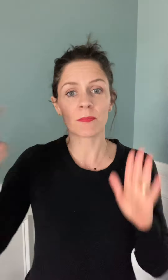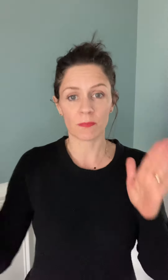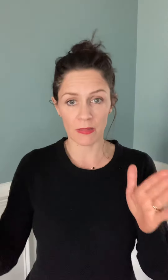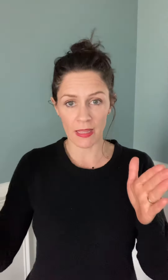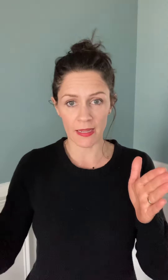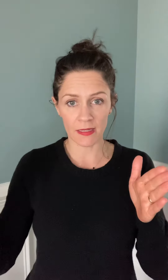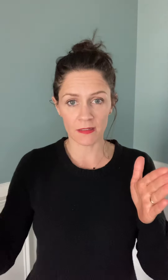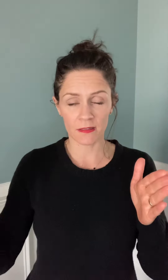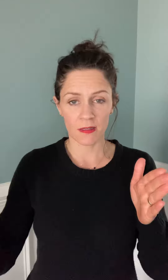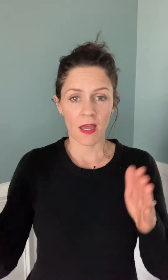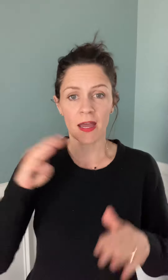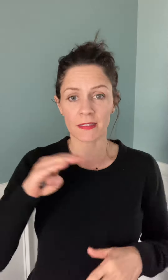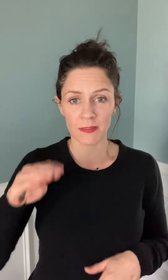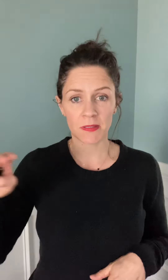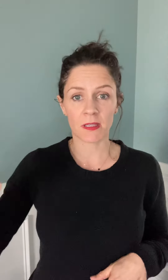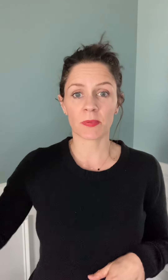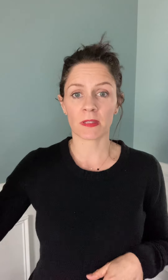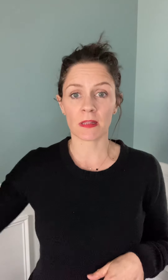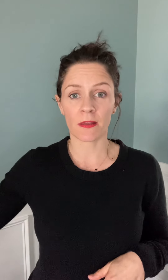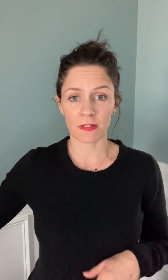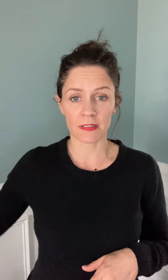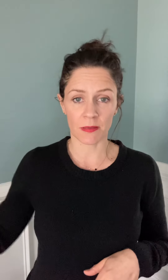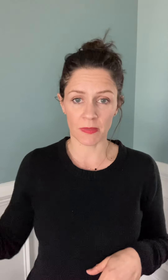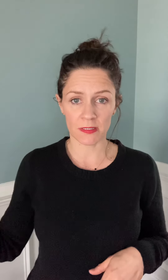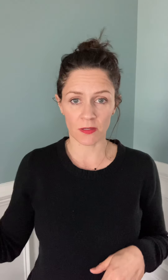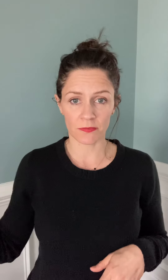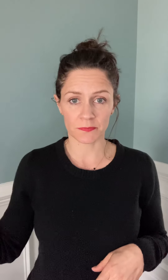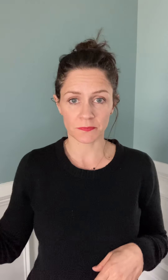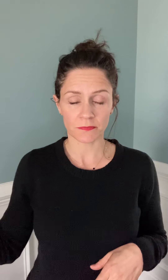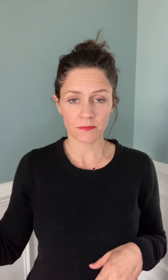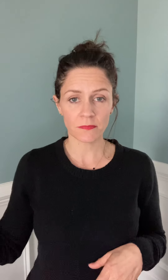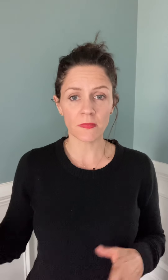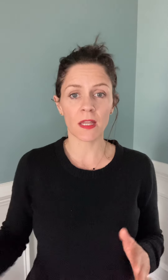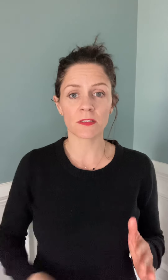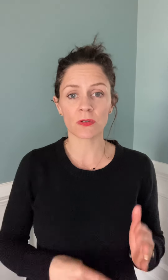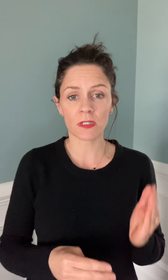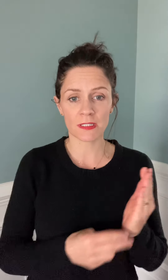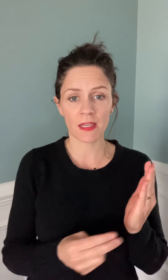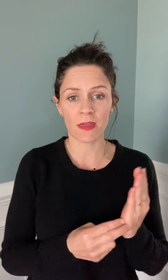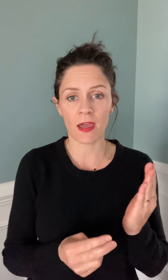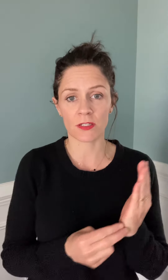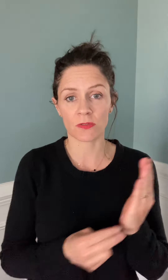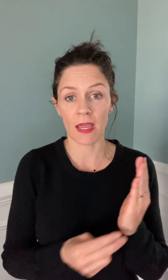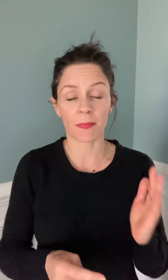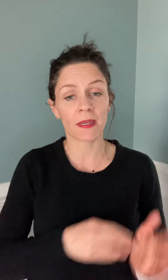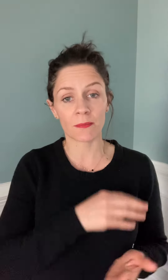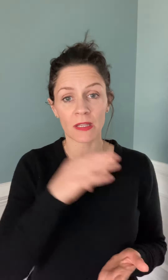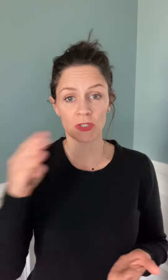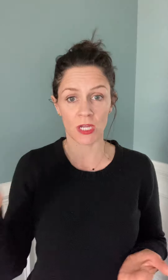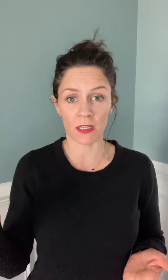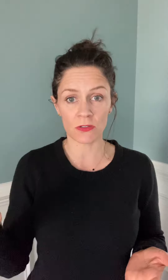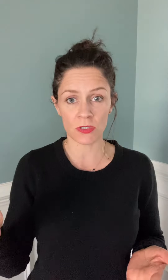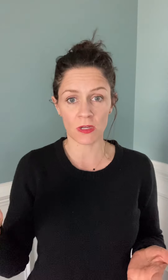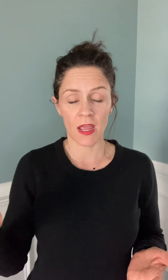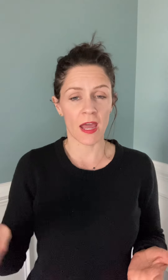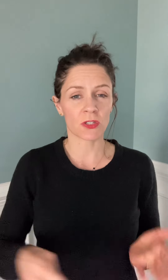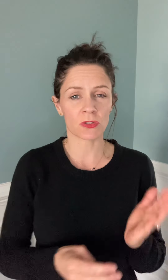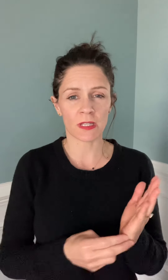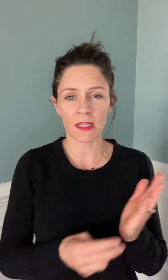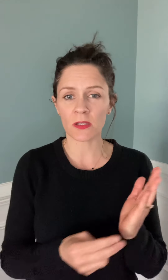blank, I deeply and completely love and accept myself. And so you're gonna say that as you tap. And it may change as you're saying it.